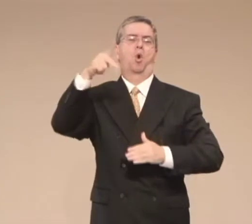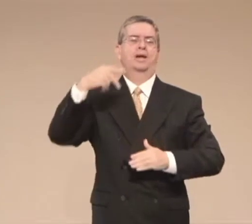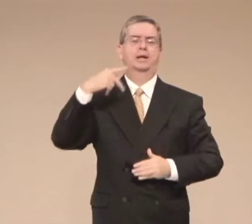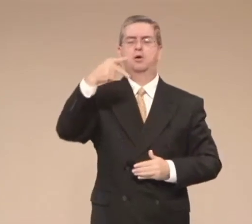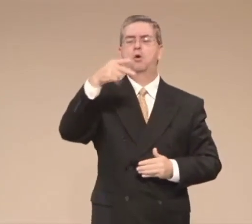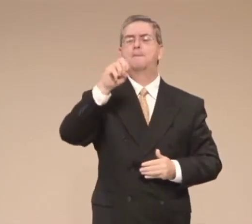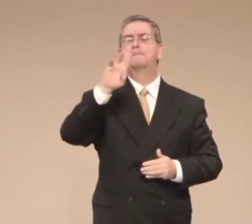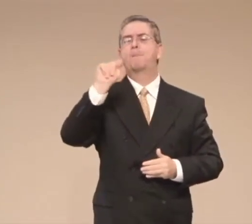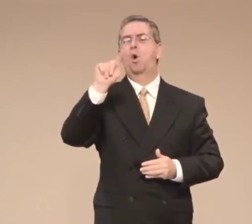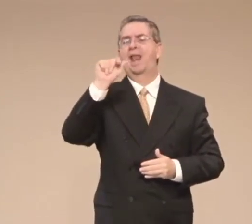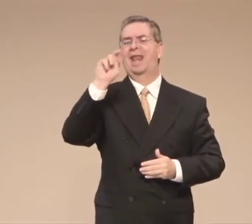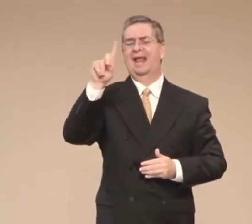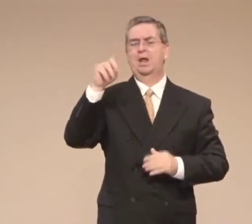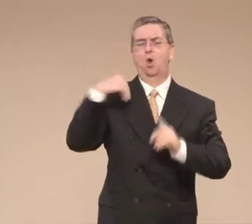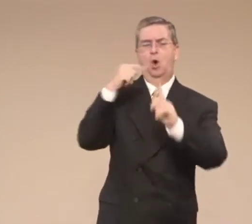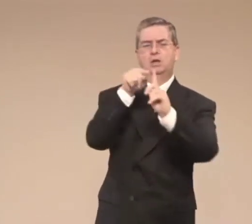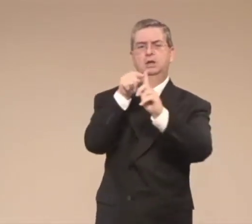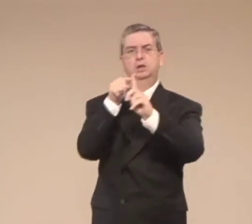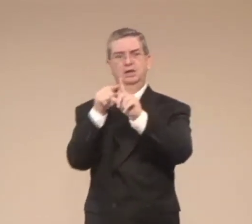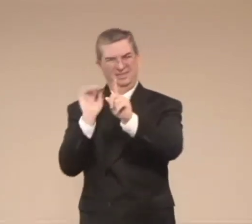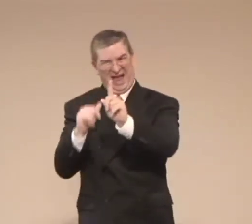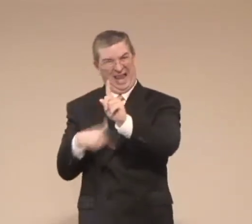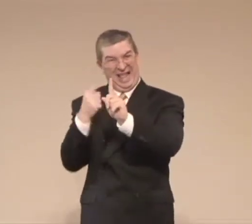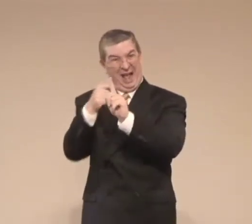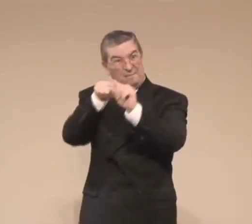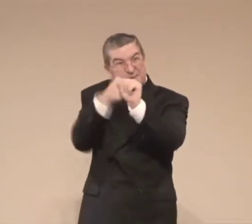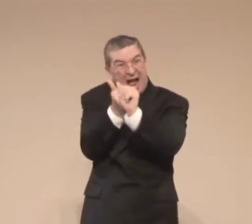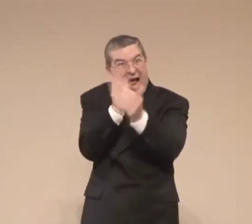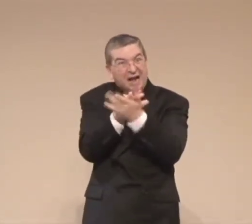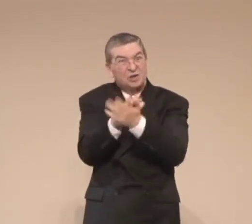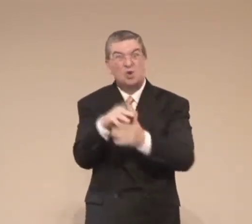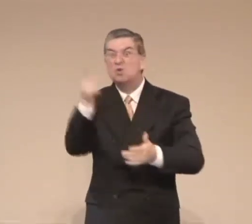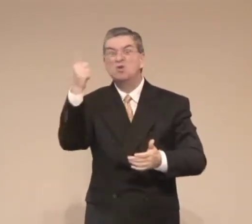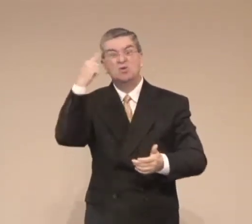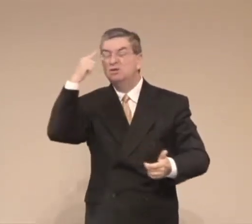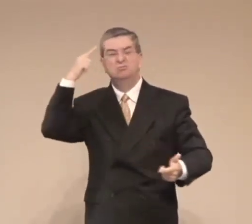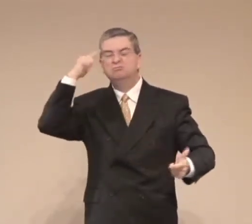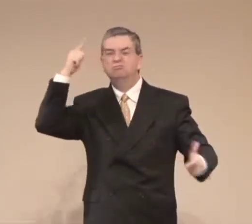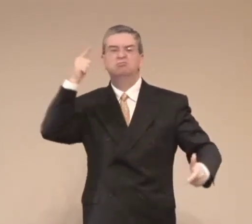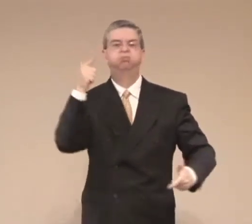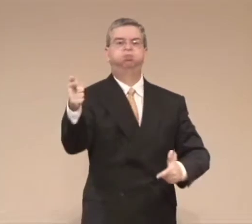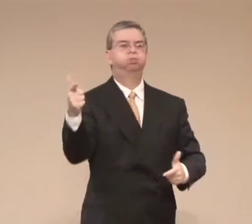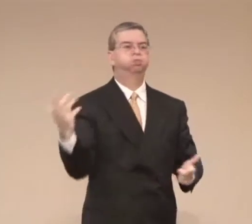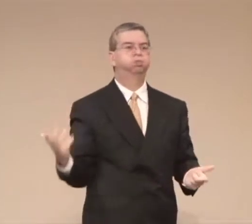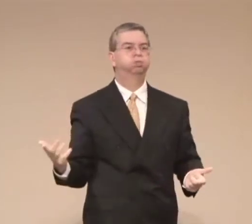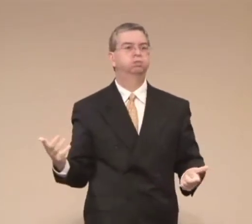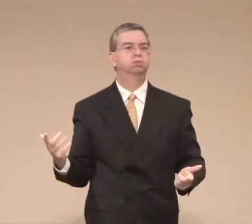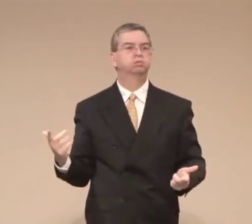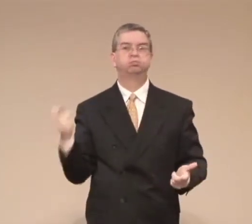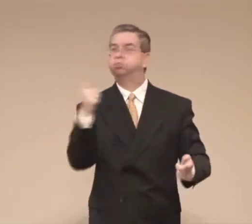It was behind the school.